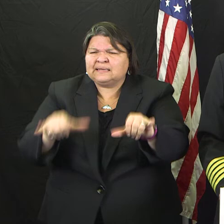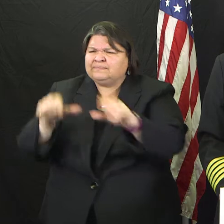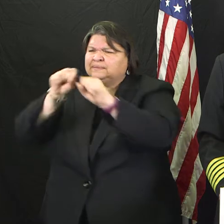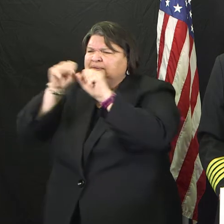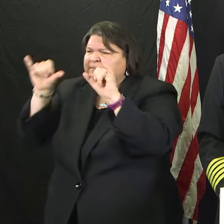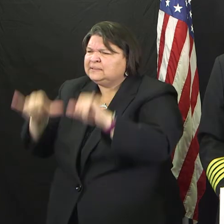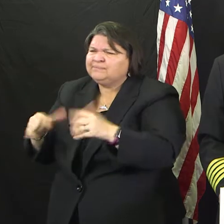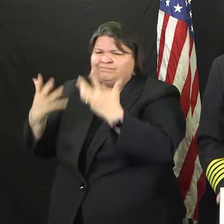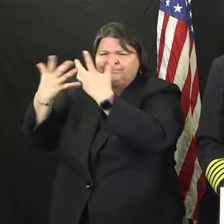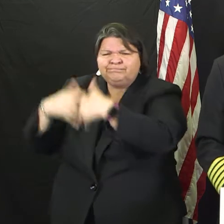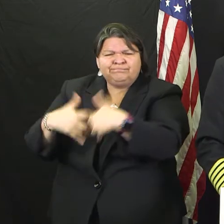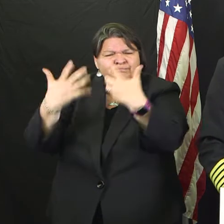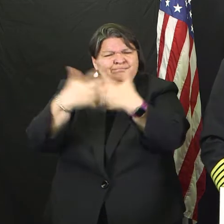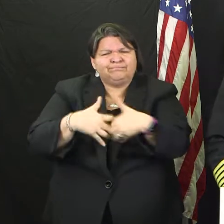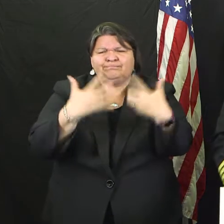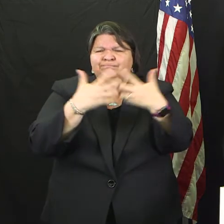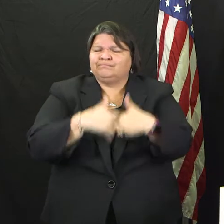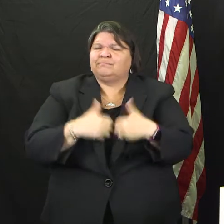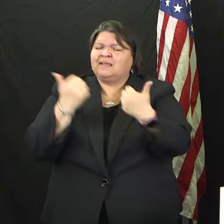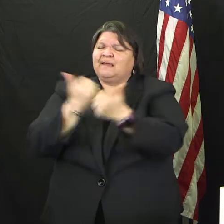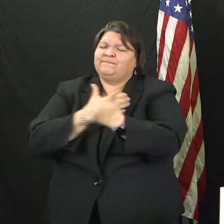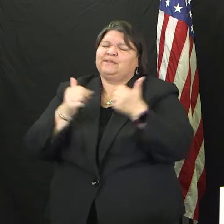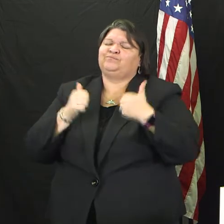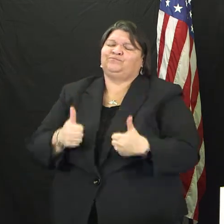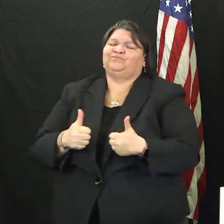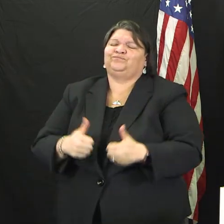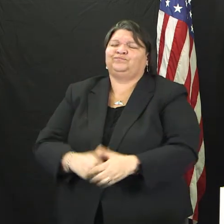the public, safe. So chief, if you don't mind.